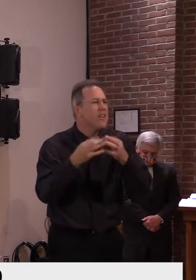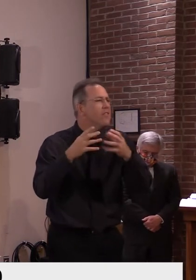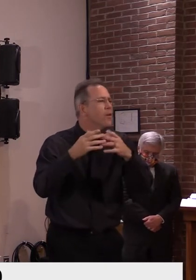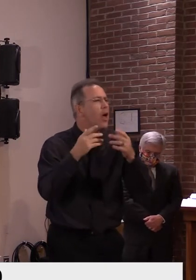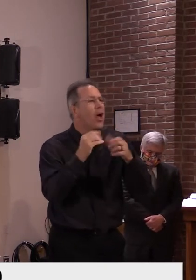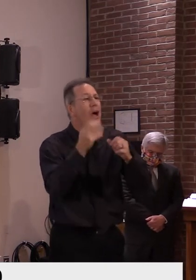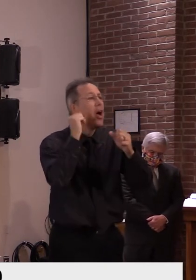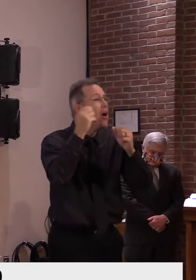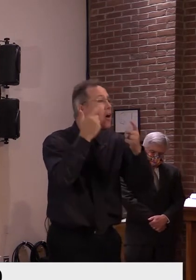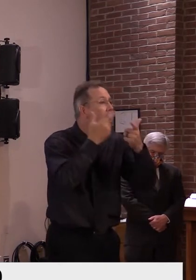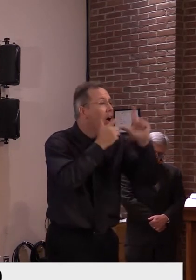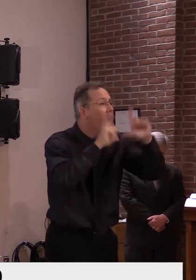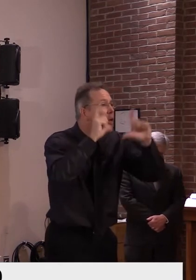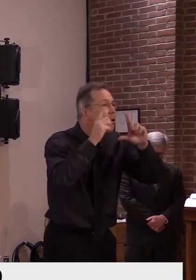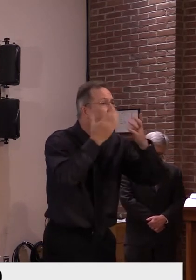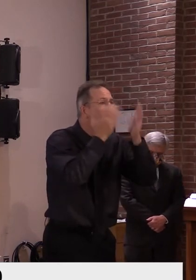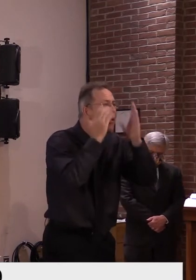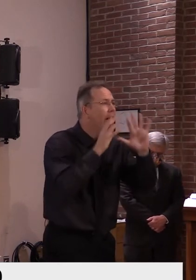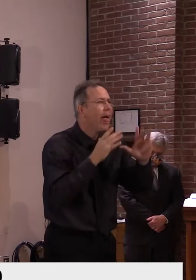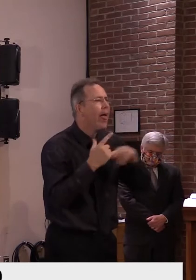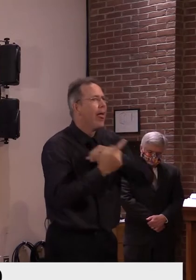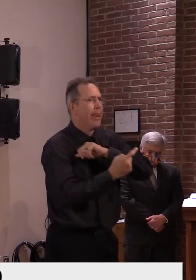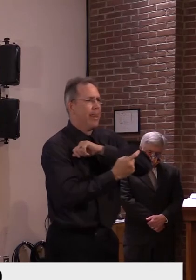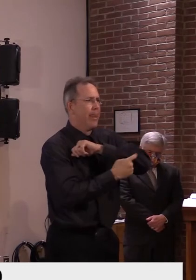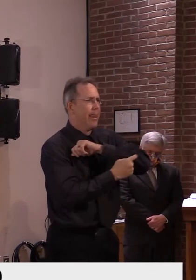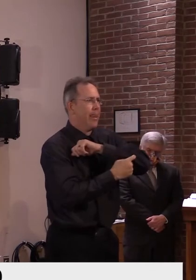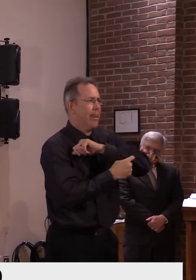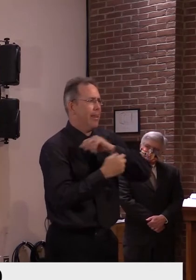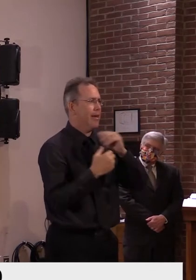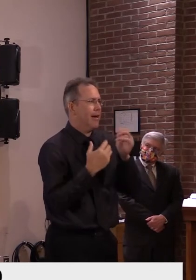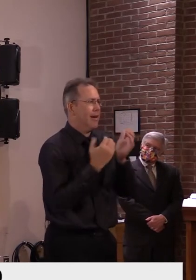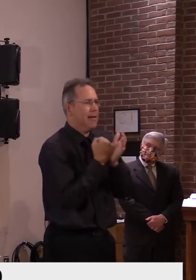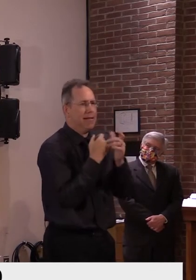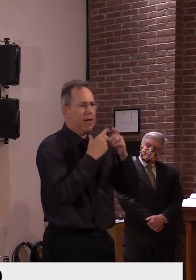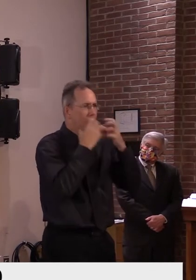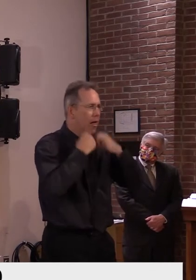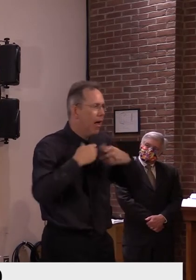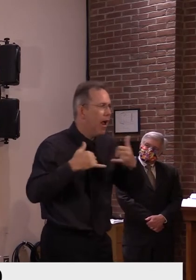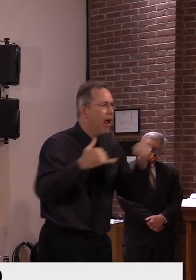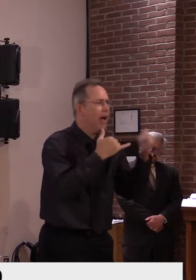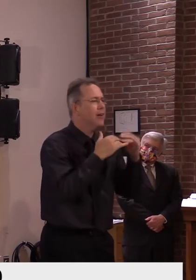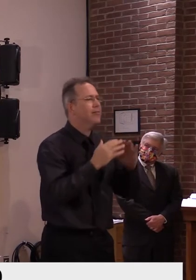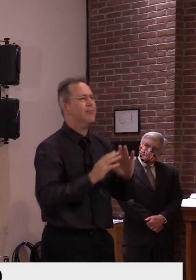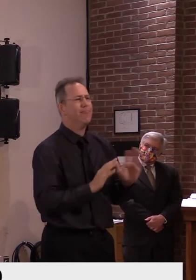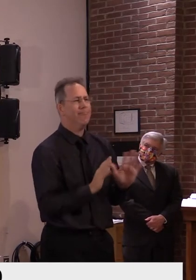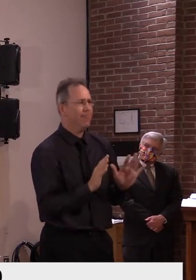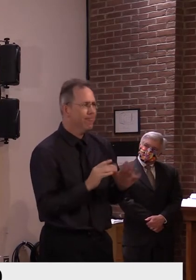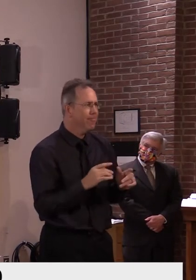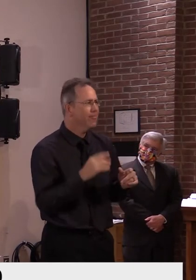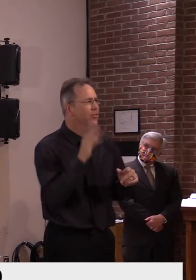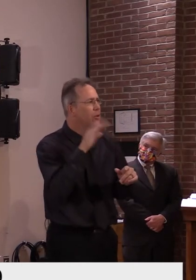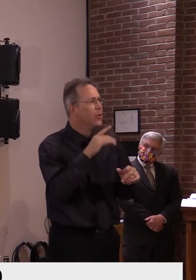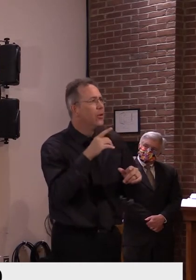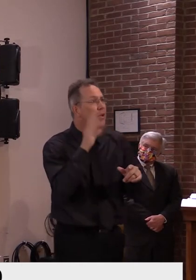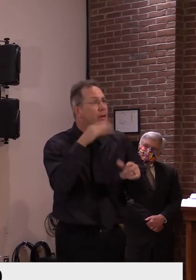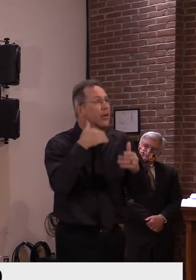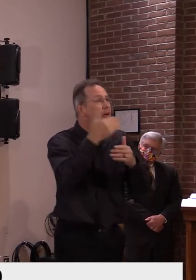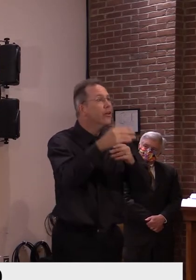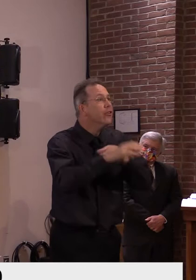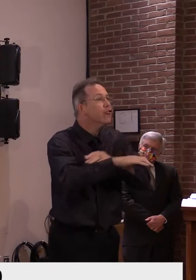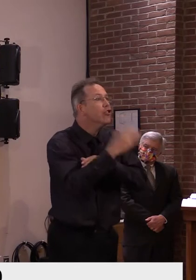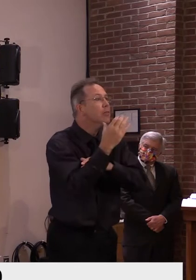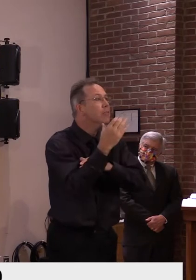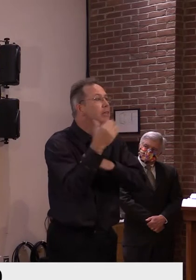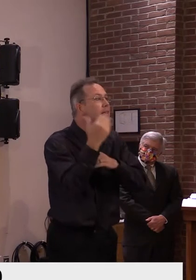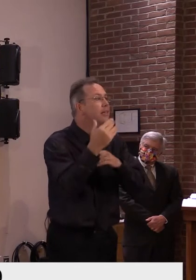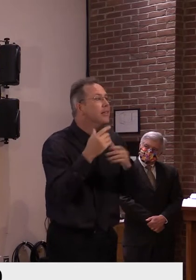lives, if Halloween doesn't look different this year, if Thanksgiving and Christmas don't look different this year, then perhaps we're not approaching